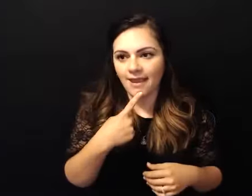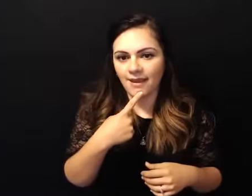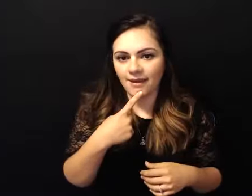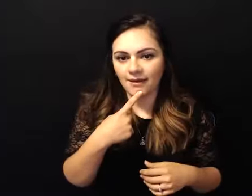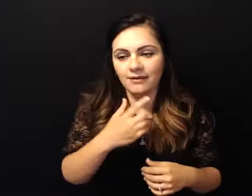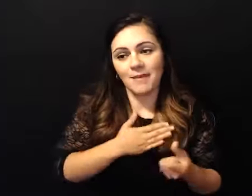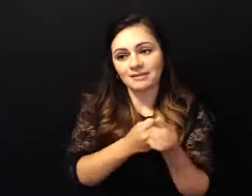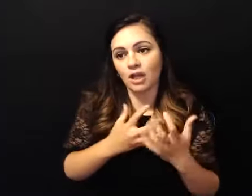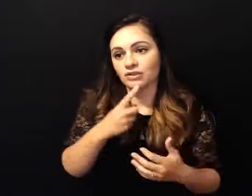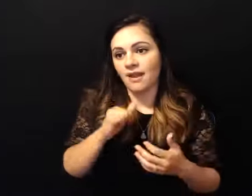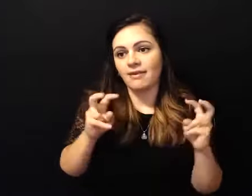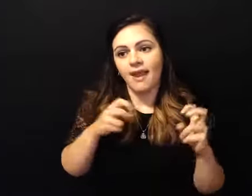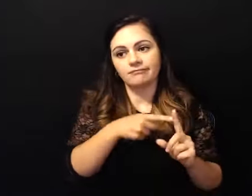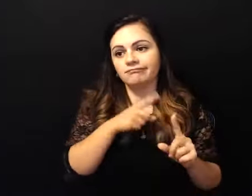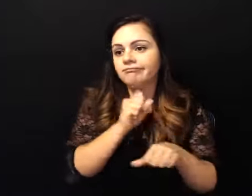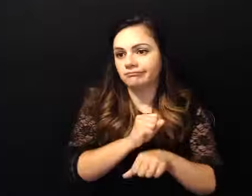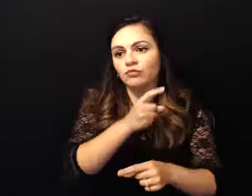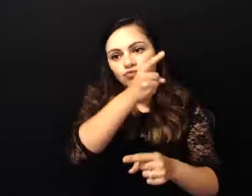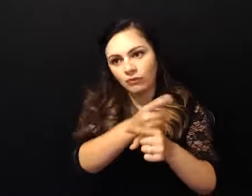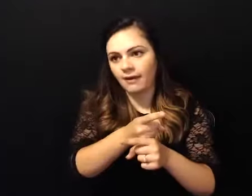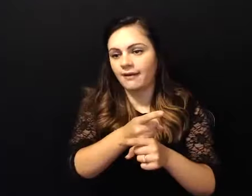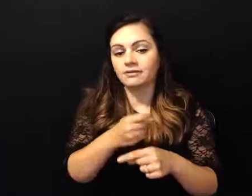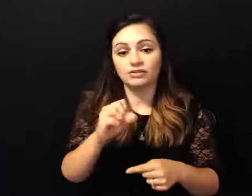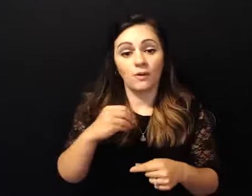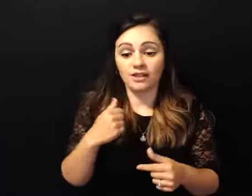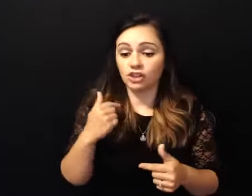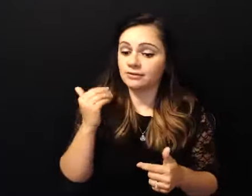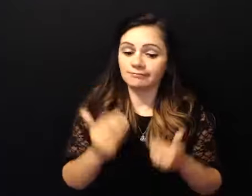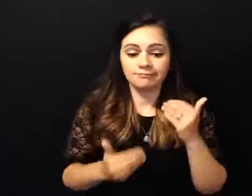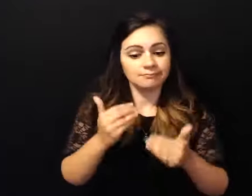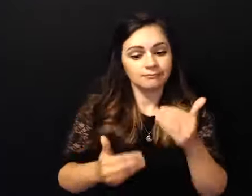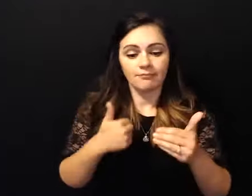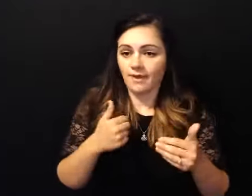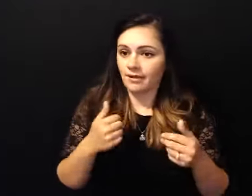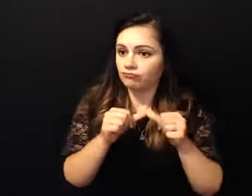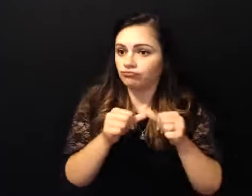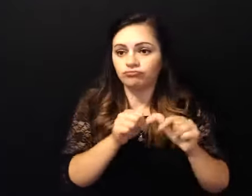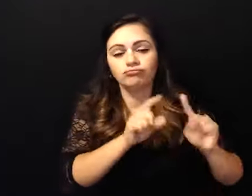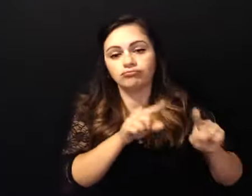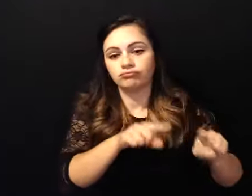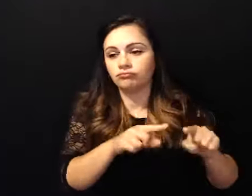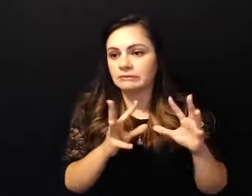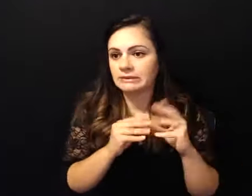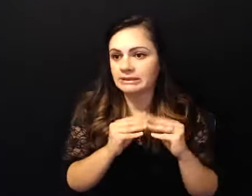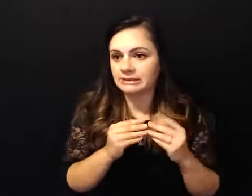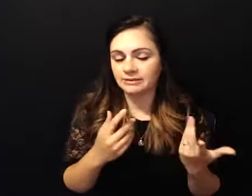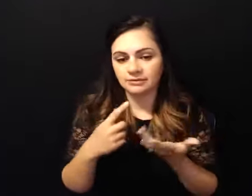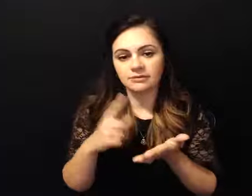and um i just put one foot in front of the other and went to meetings and i mean i had some time where i had a lot of self-pity and you know